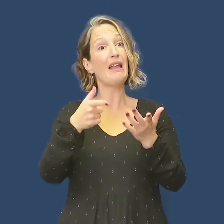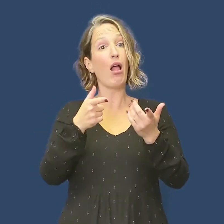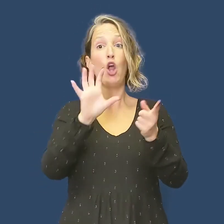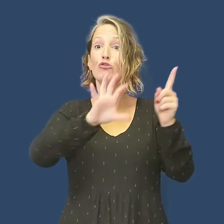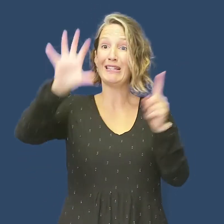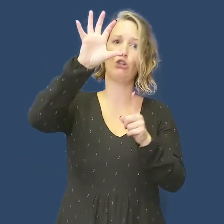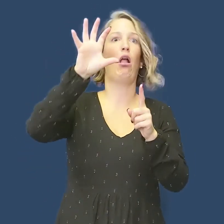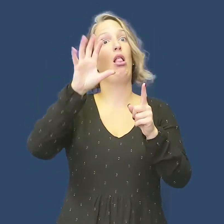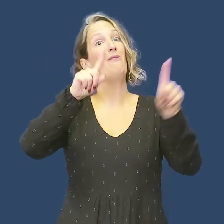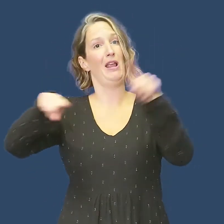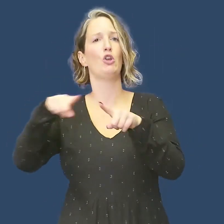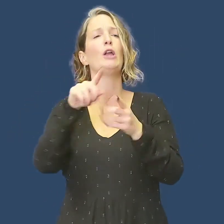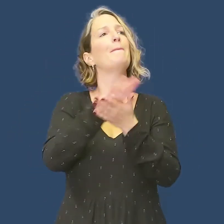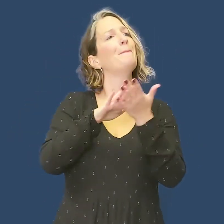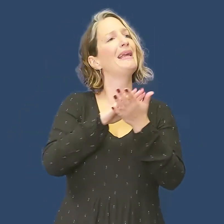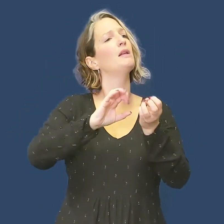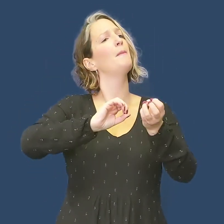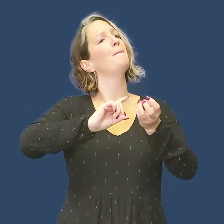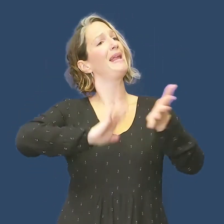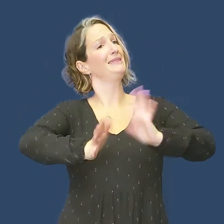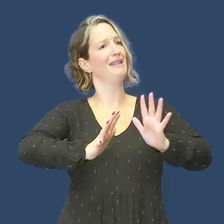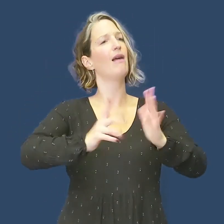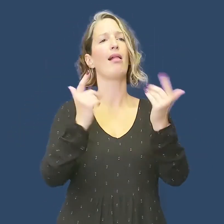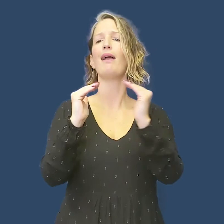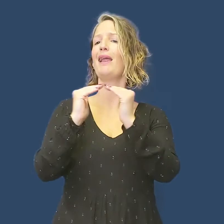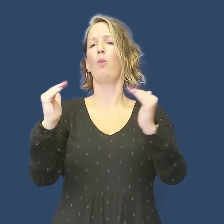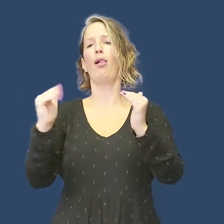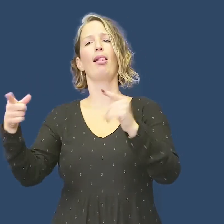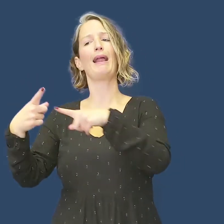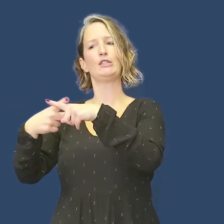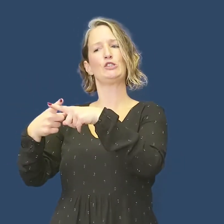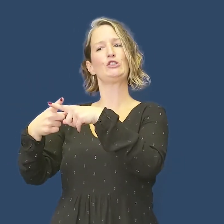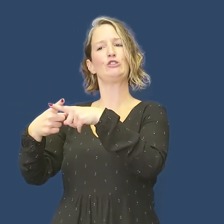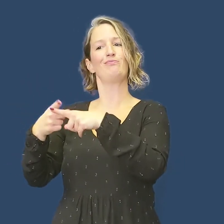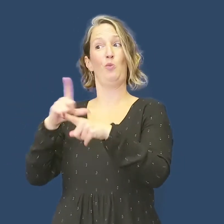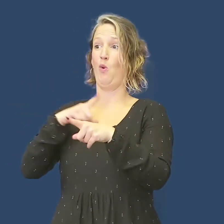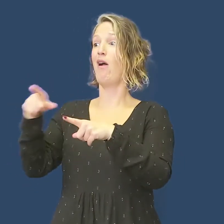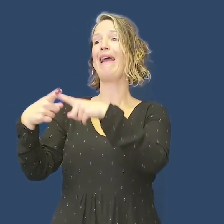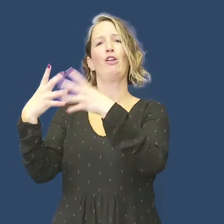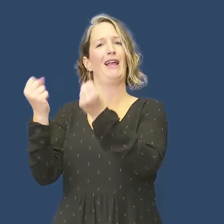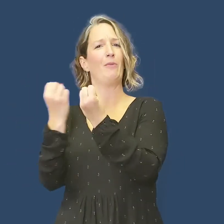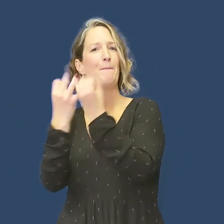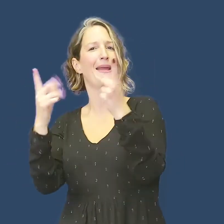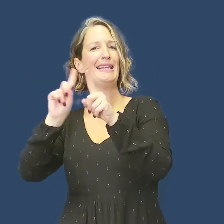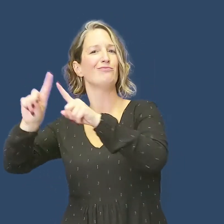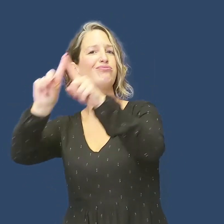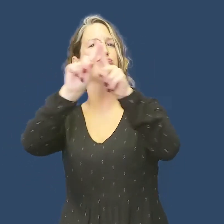variation is important and gives BSL equal status to English by having such strong patterns of variation.